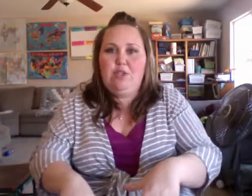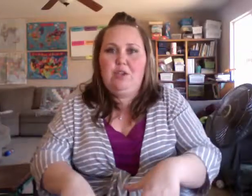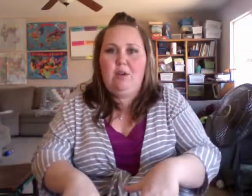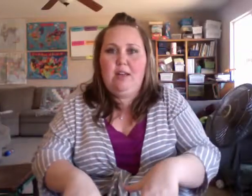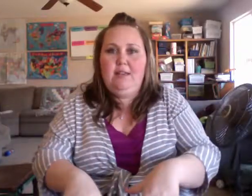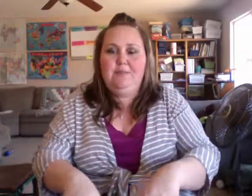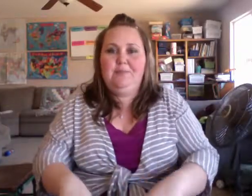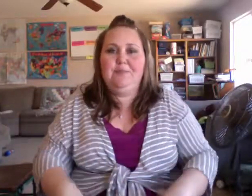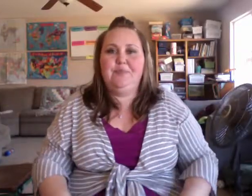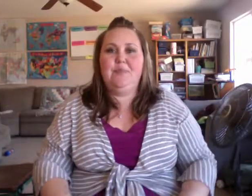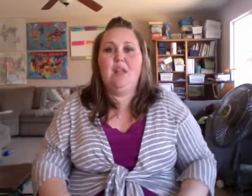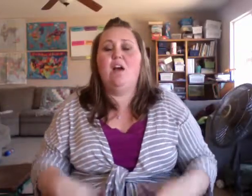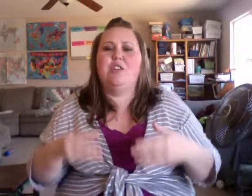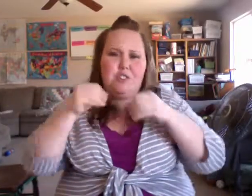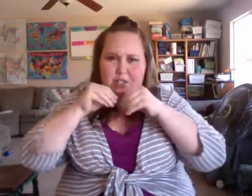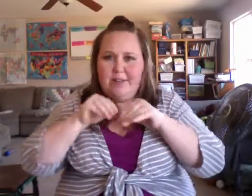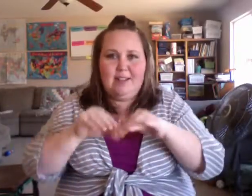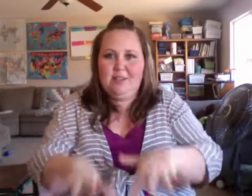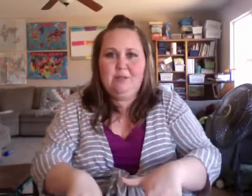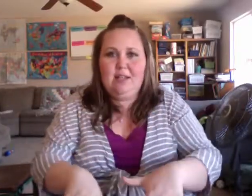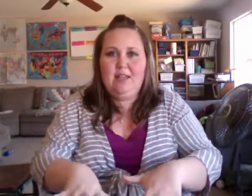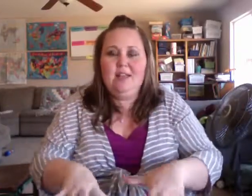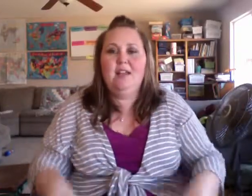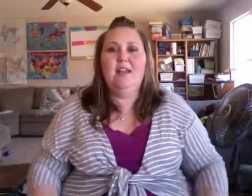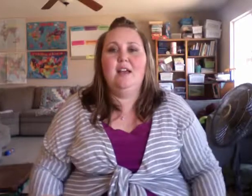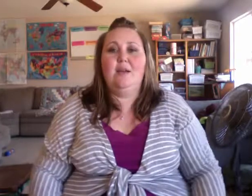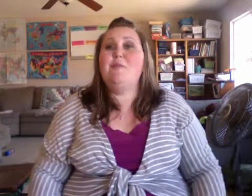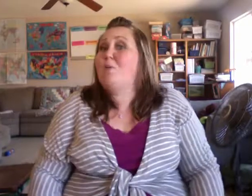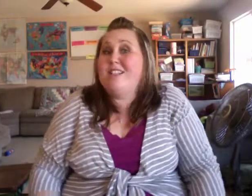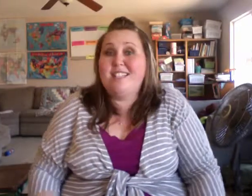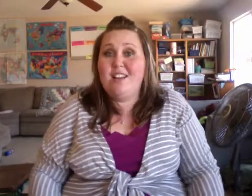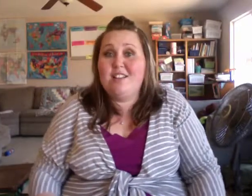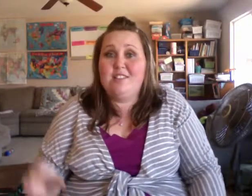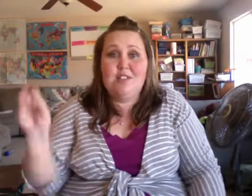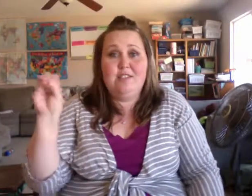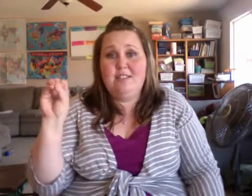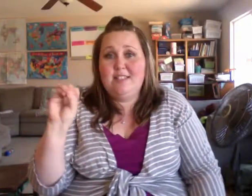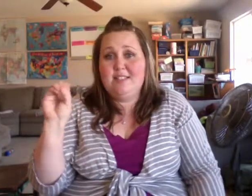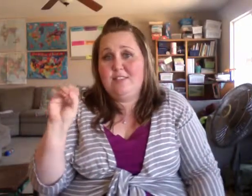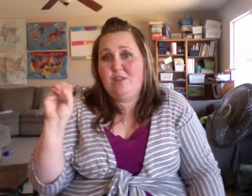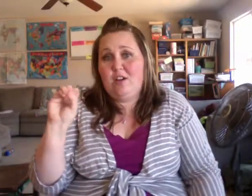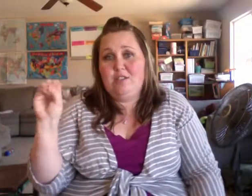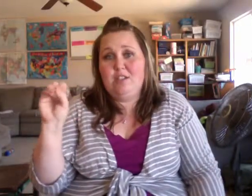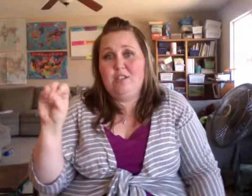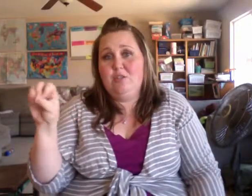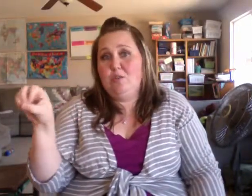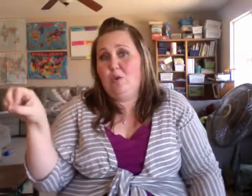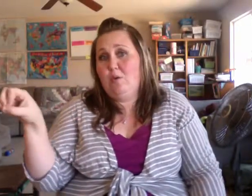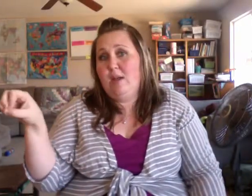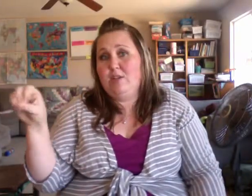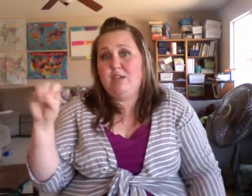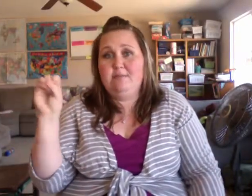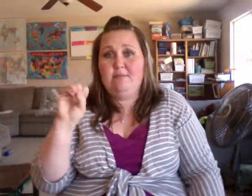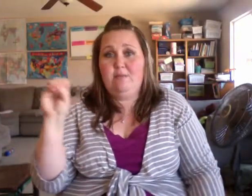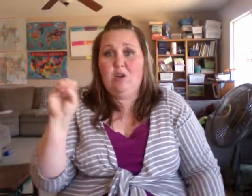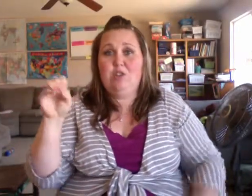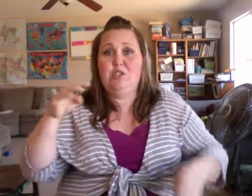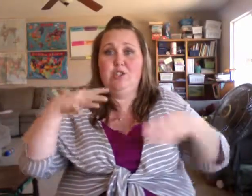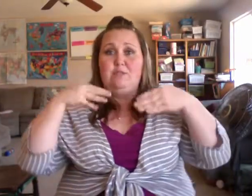to your body. Oxygen going out to your body. If you want to sign oxygen, this is the sign for oxygen. Use O handshape. Oxygen.